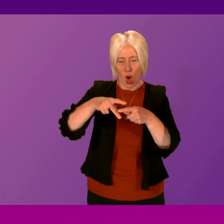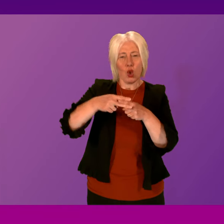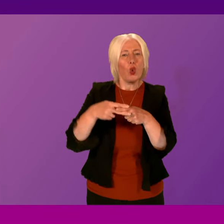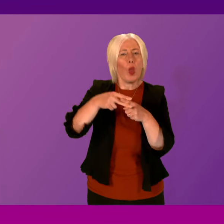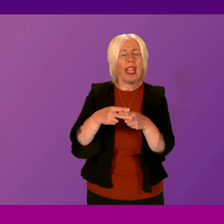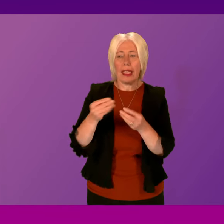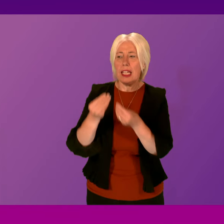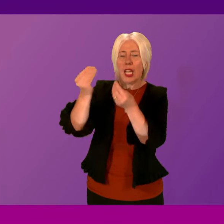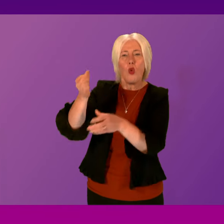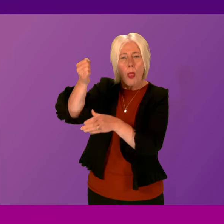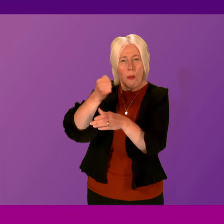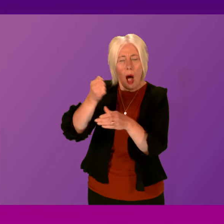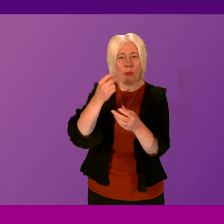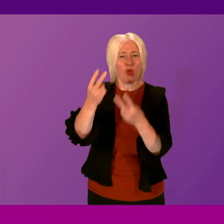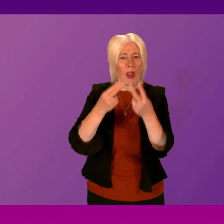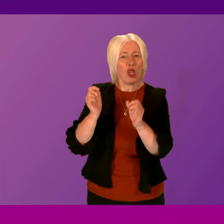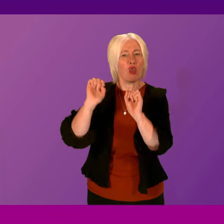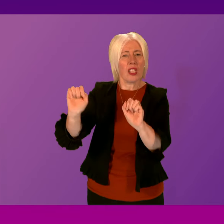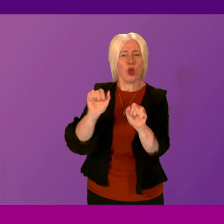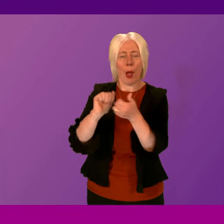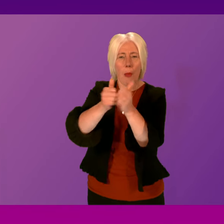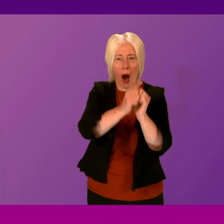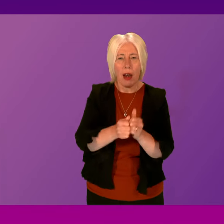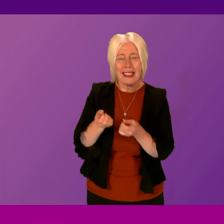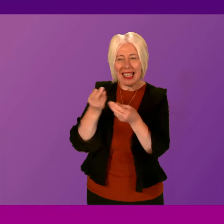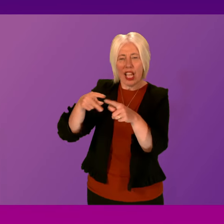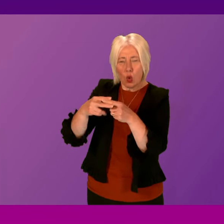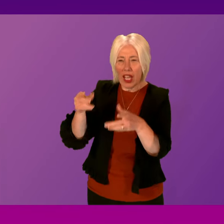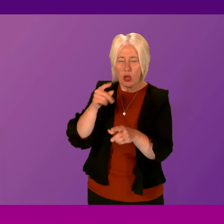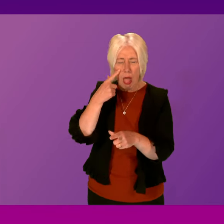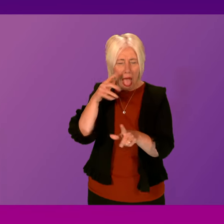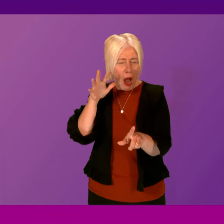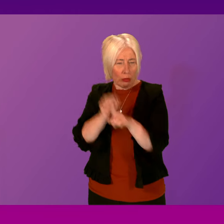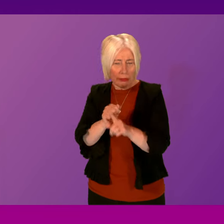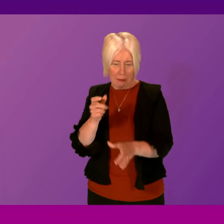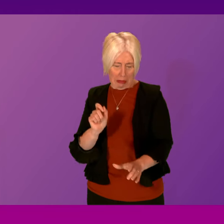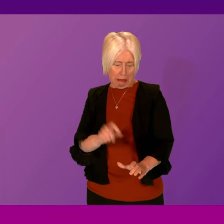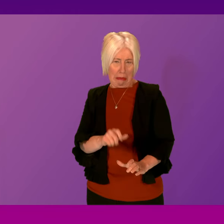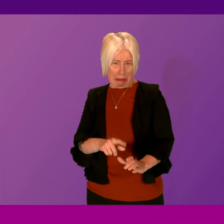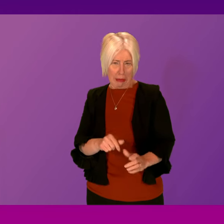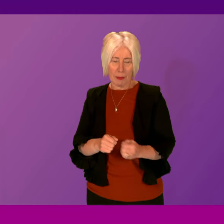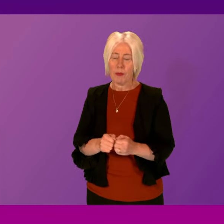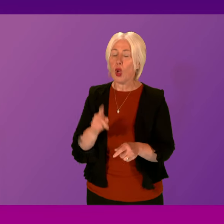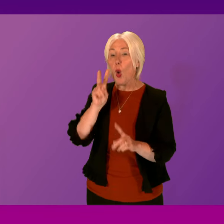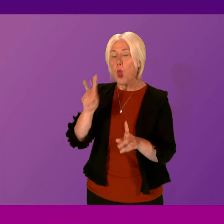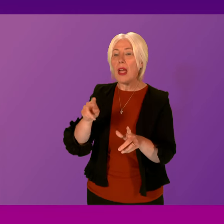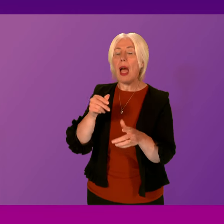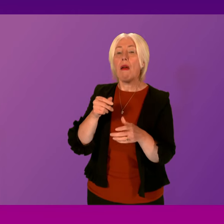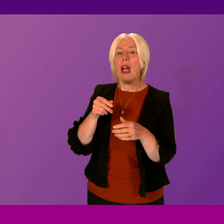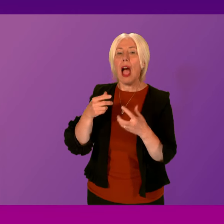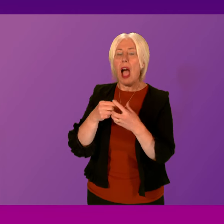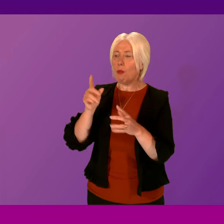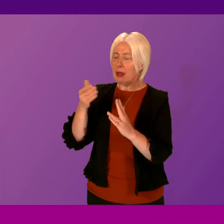advice to licensed premises and also to relevant partners. We continue to support the Best Bar None scheme in delivering bystander